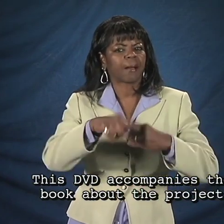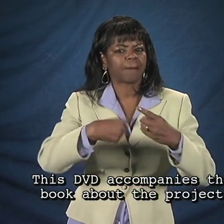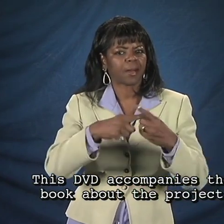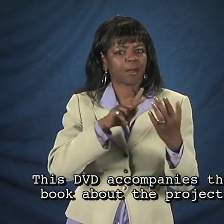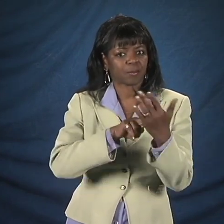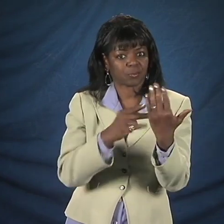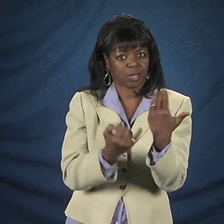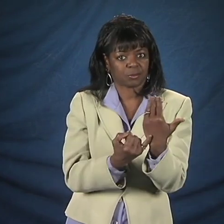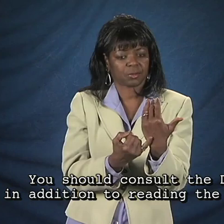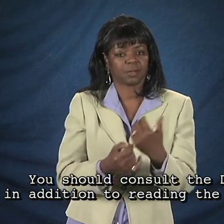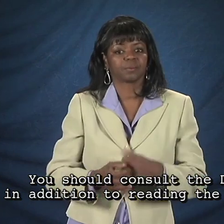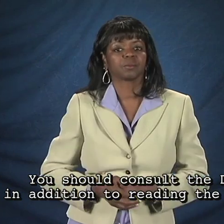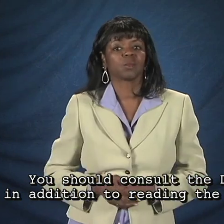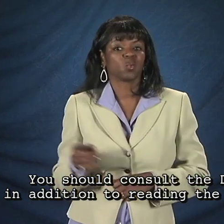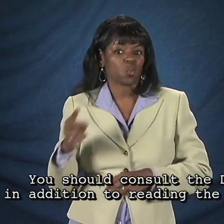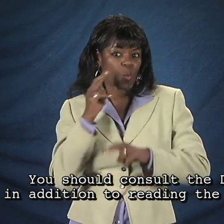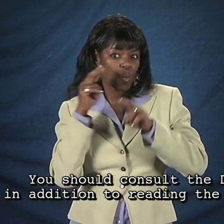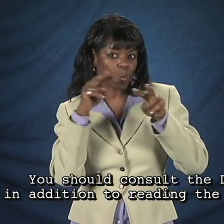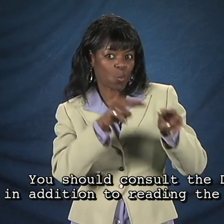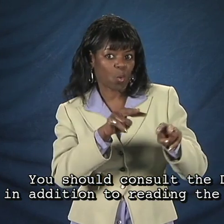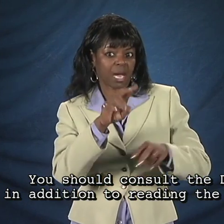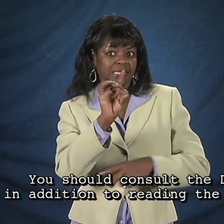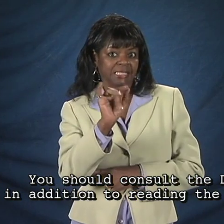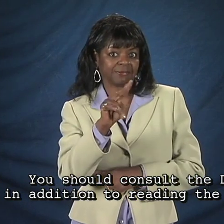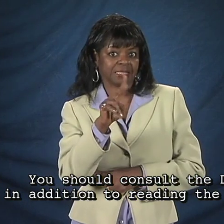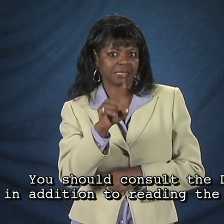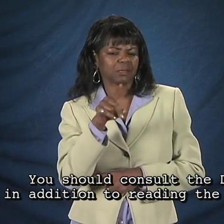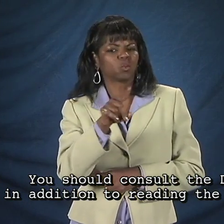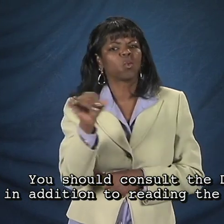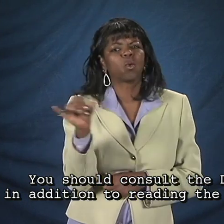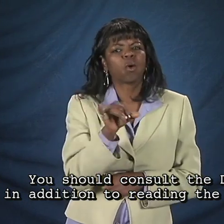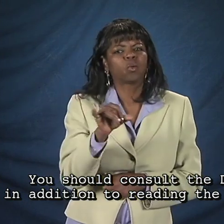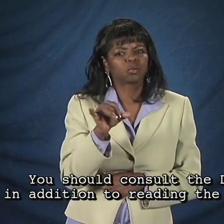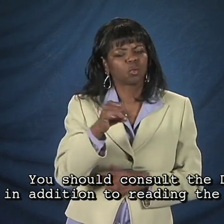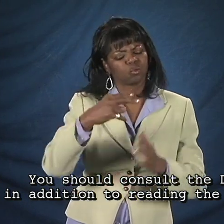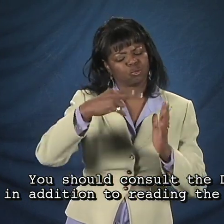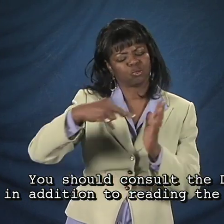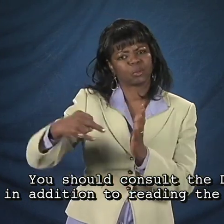project. You should consult the DVD in addition to reading the book.